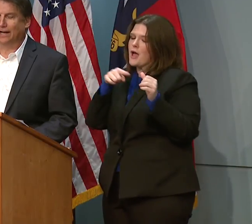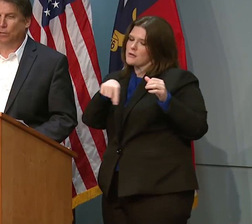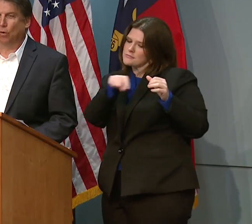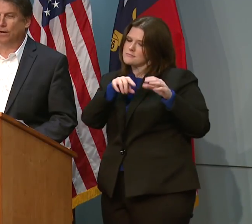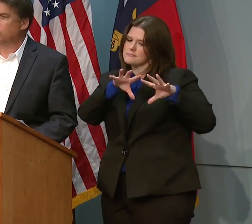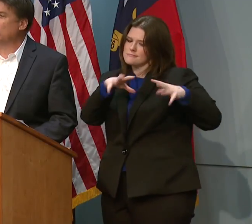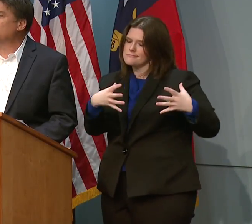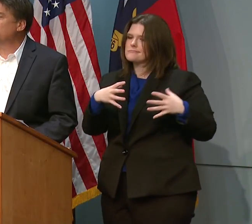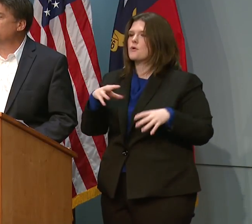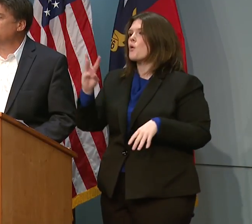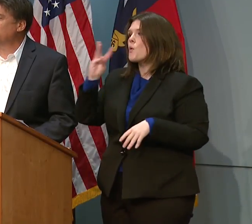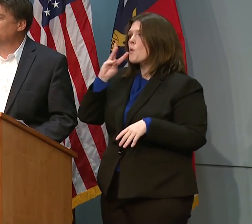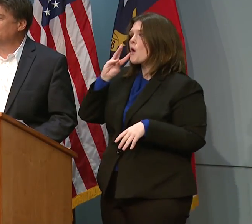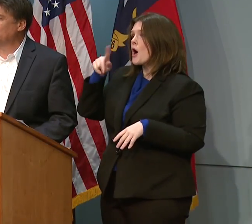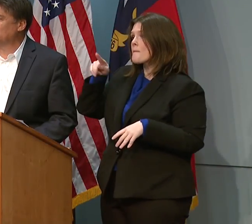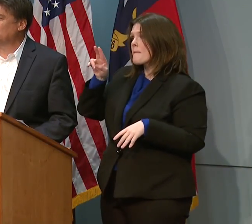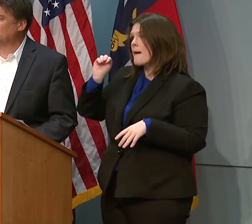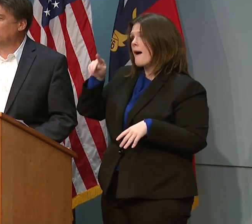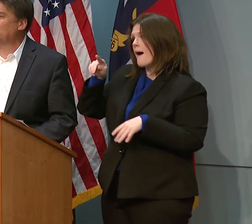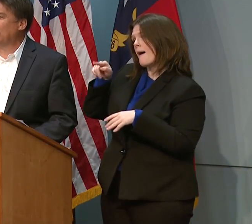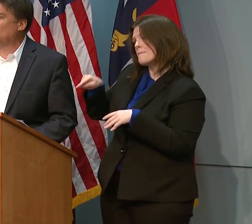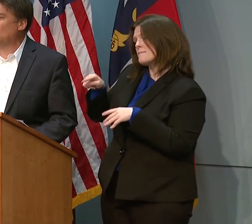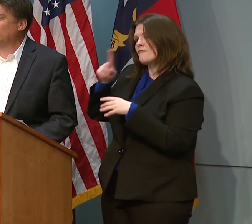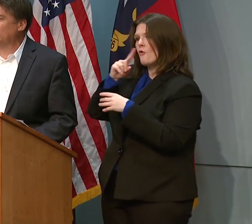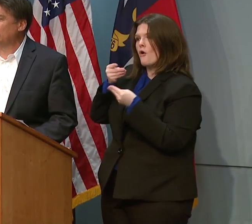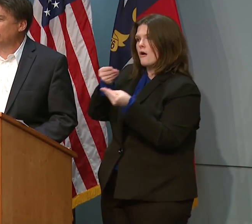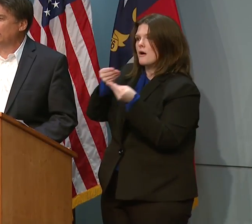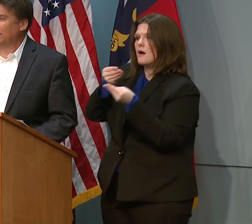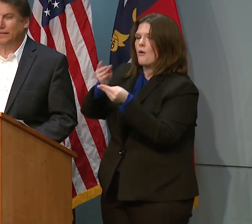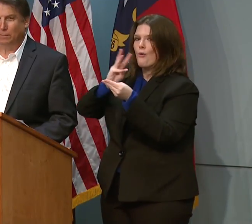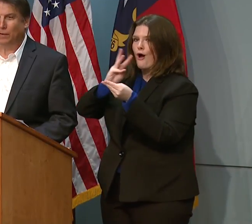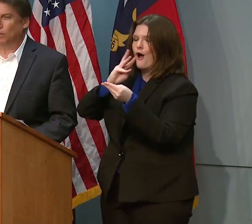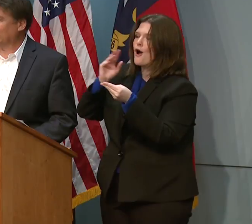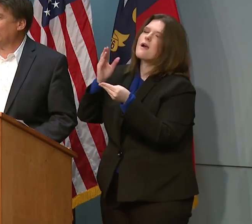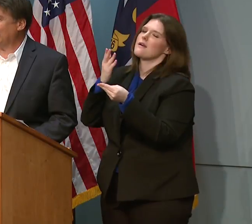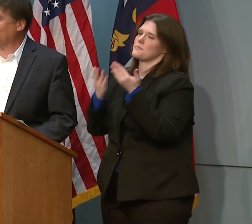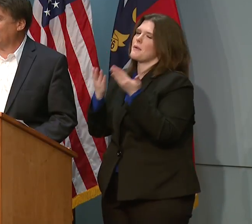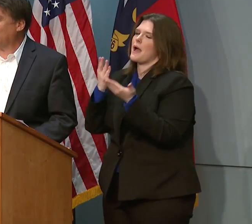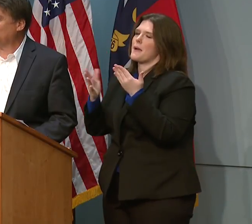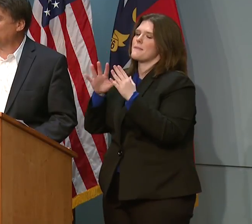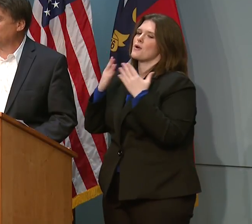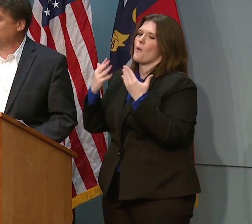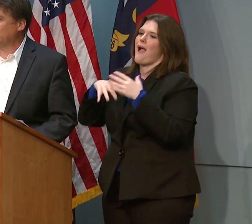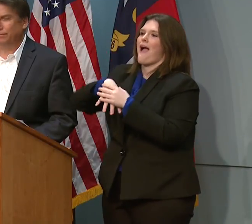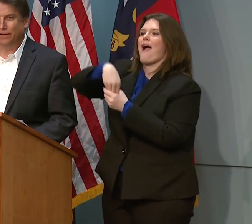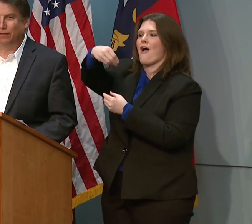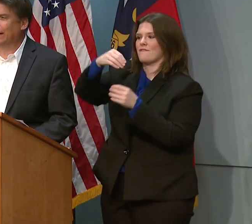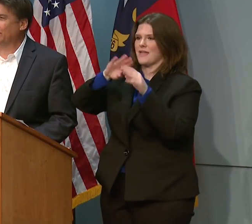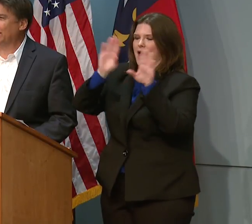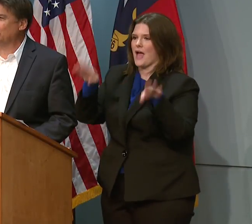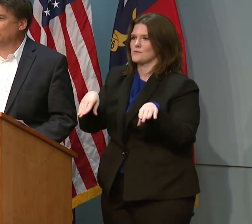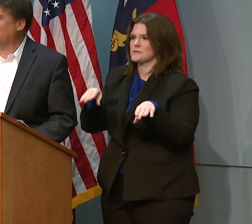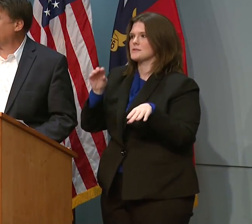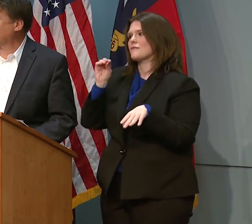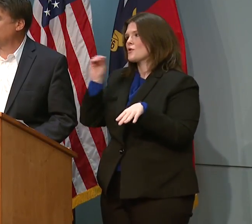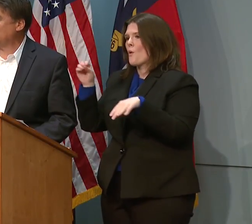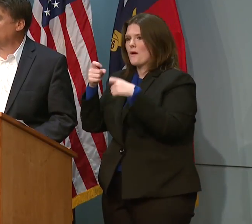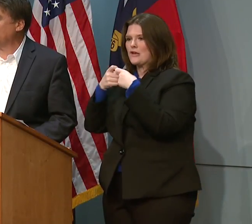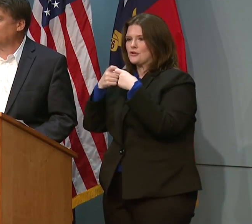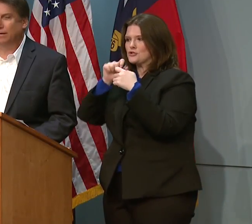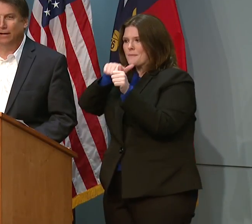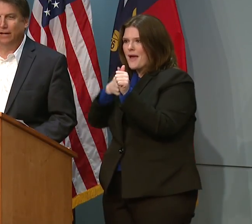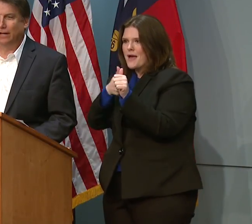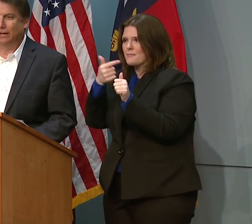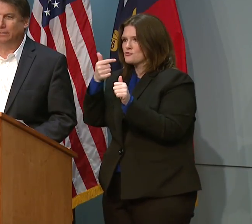you're relying on a water pump to pump out water, you might want to get out of your house if you don't have an energy backup